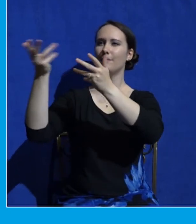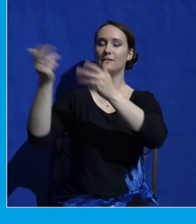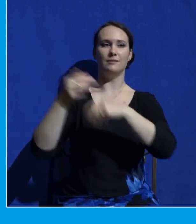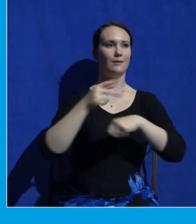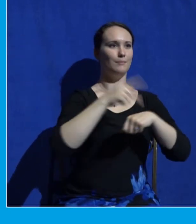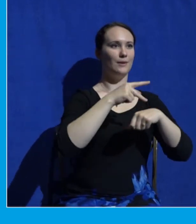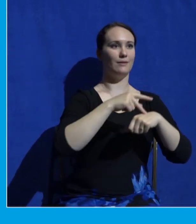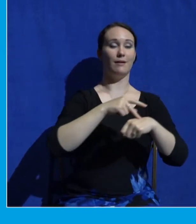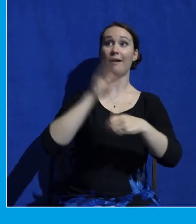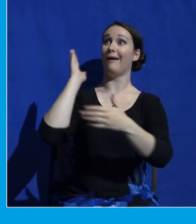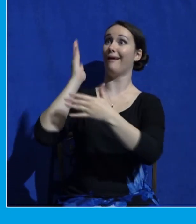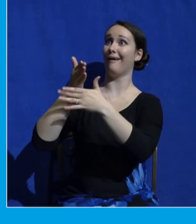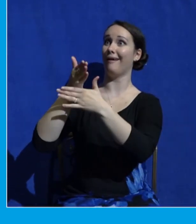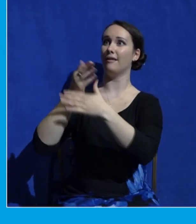What do you think they were talking about?